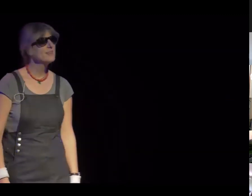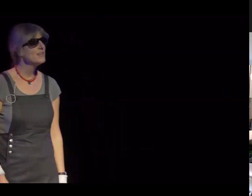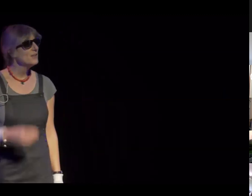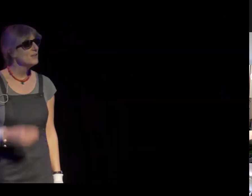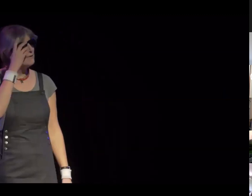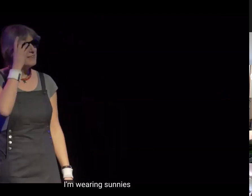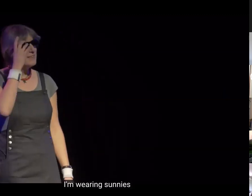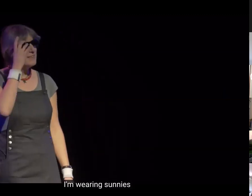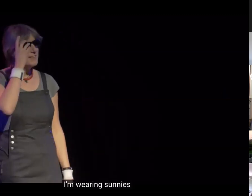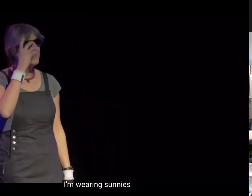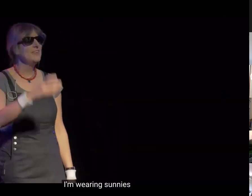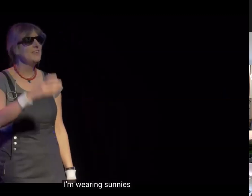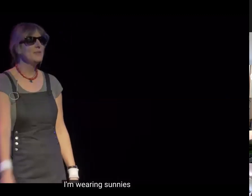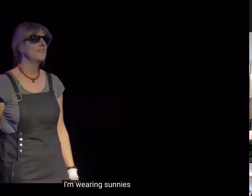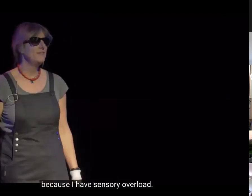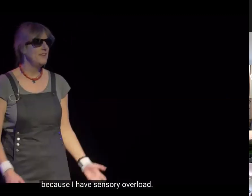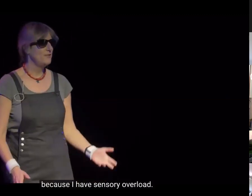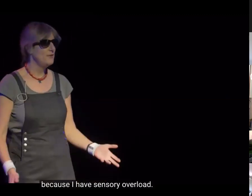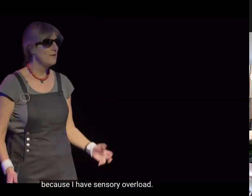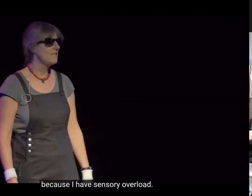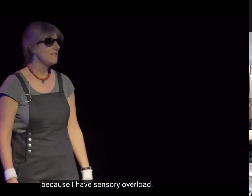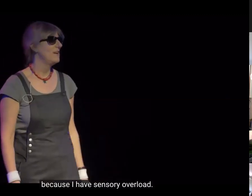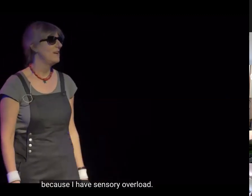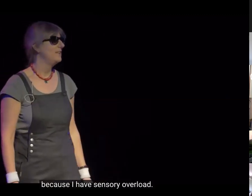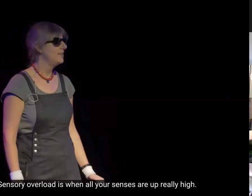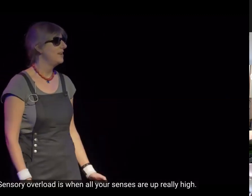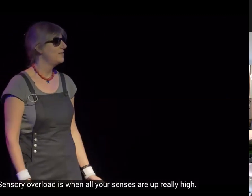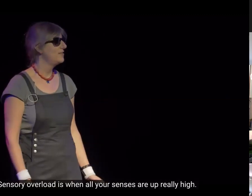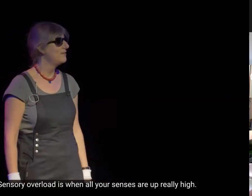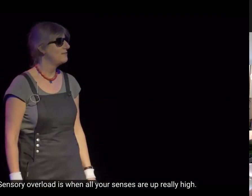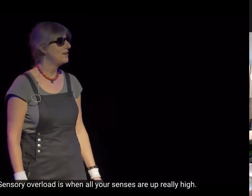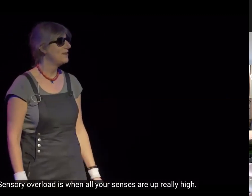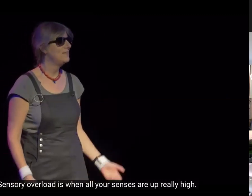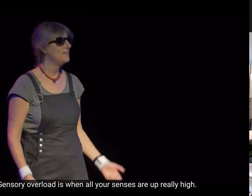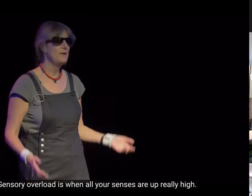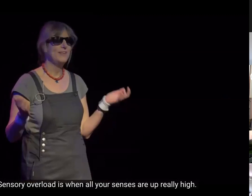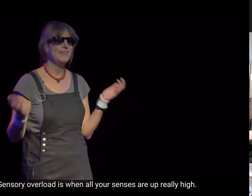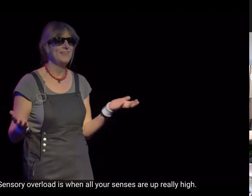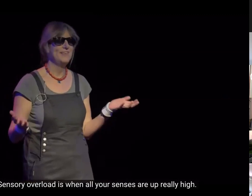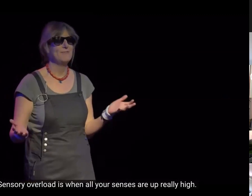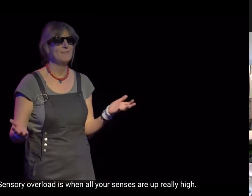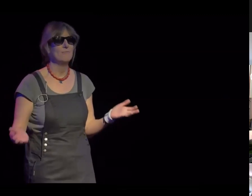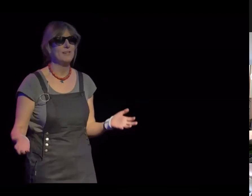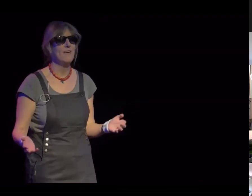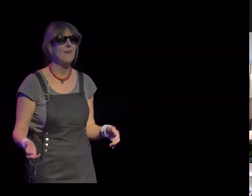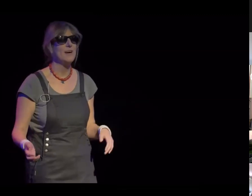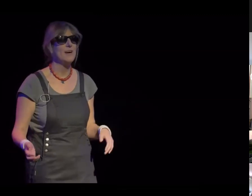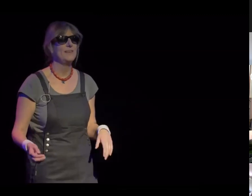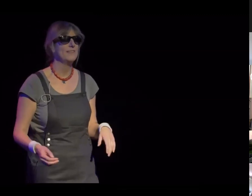I'm wearing sunnies because I have sensory overload. So sensory overload is when all your senses are up really high. So